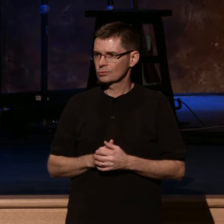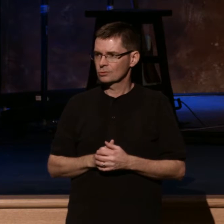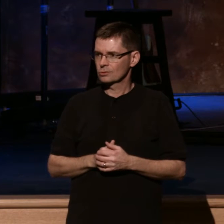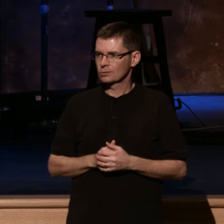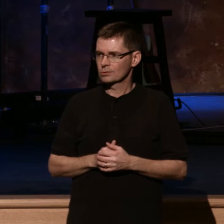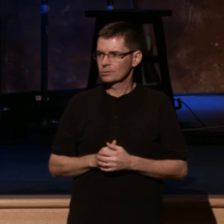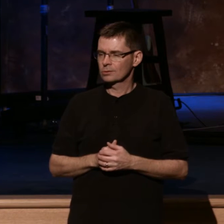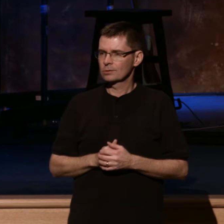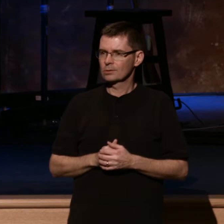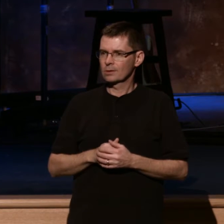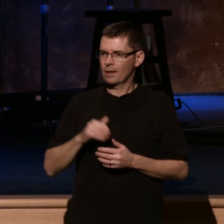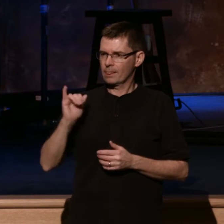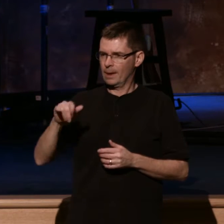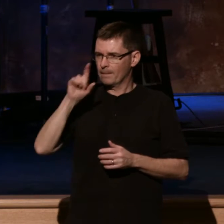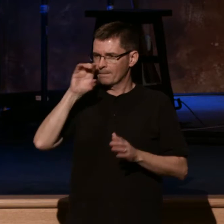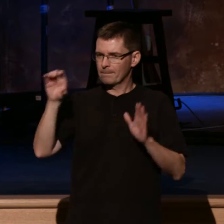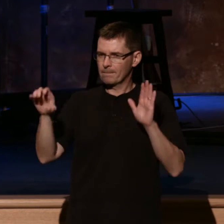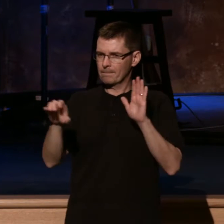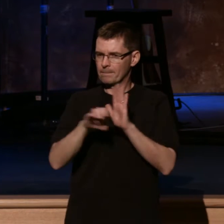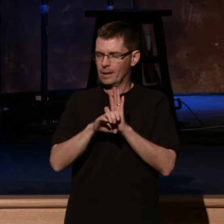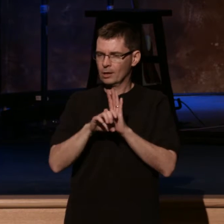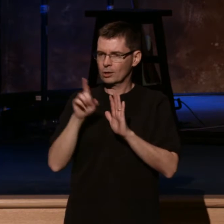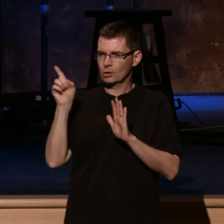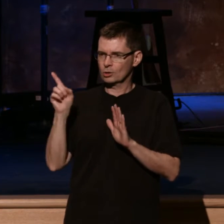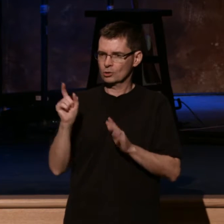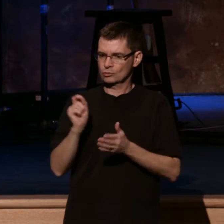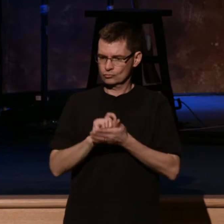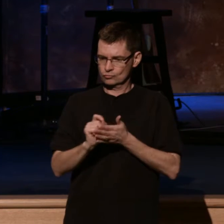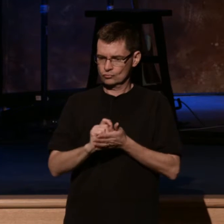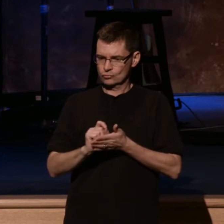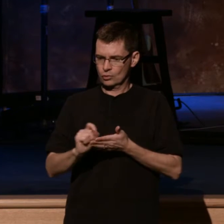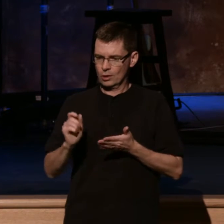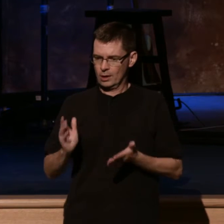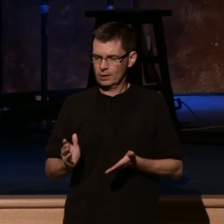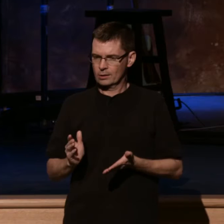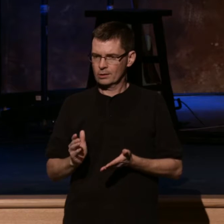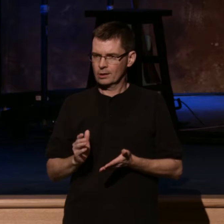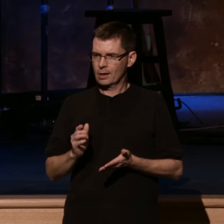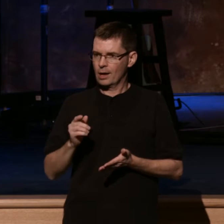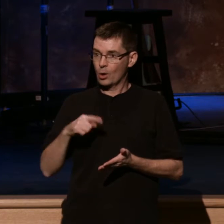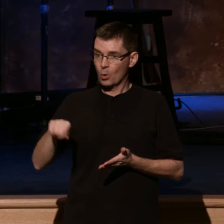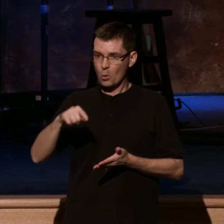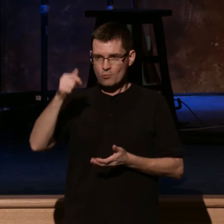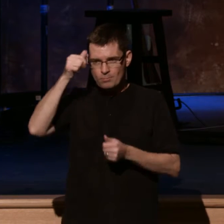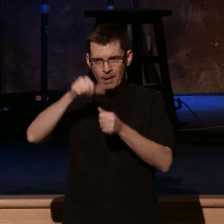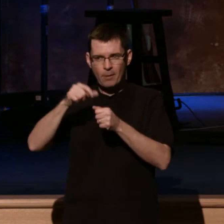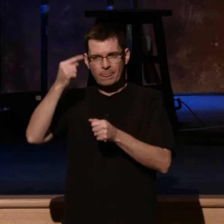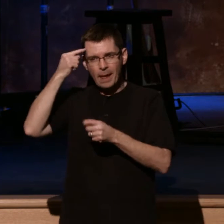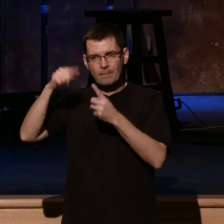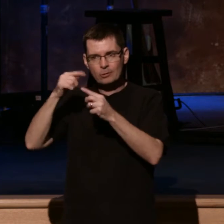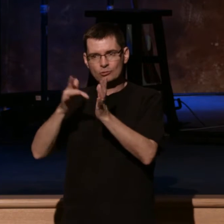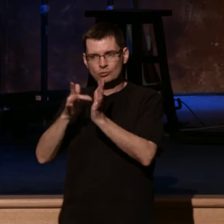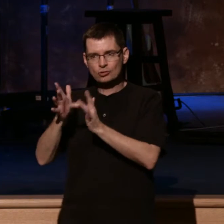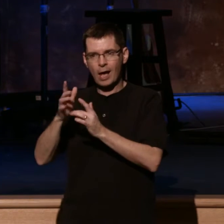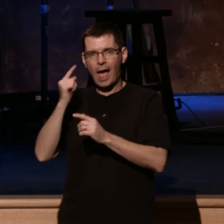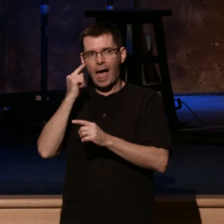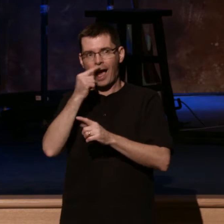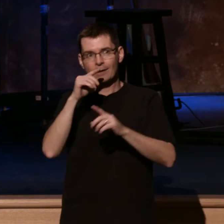love the imagery he uses. And, again, guys, through a gospel lens, think Jesus. He says, steadfast love